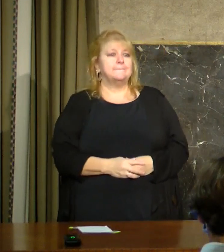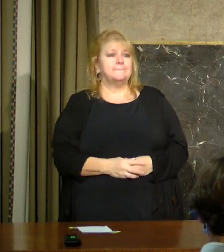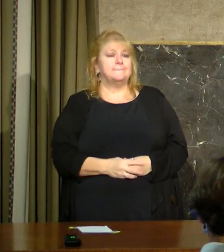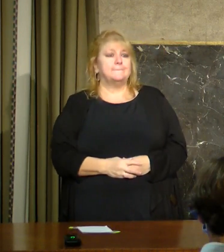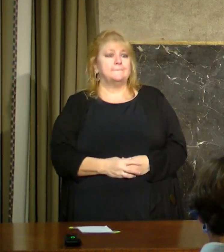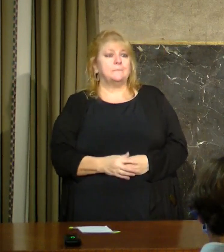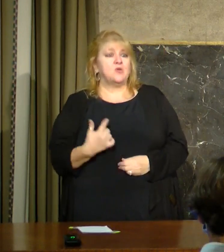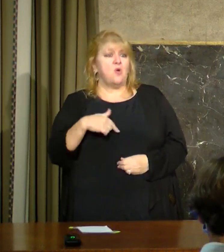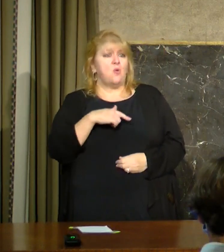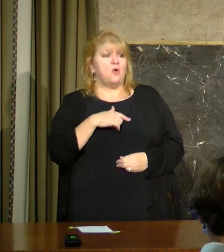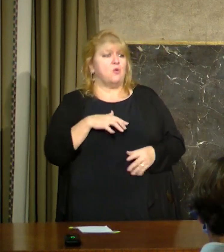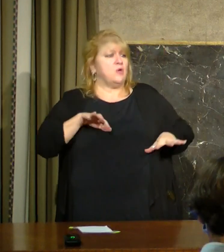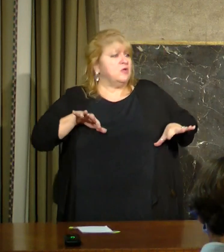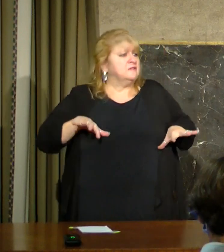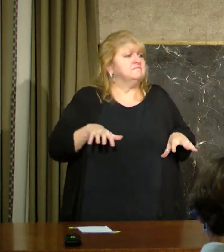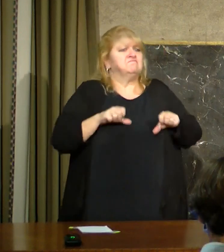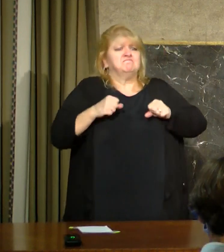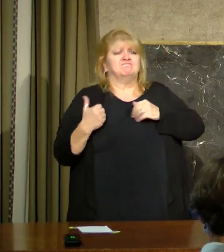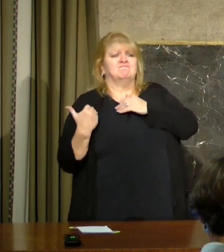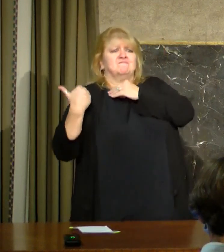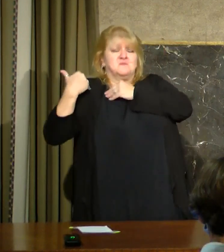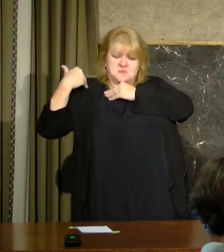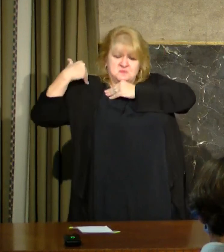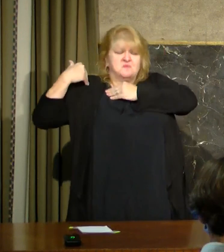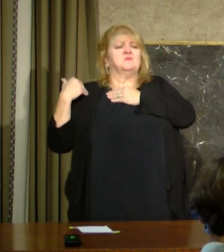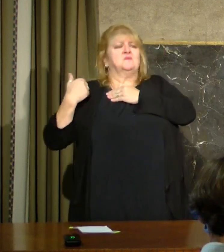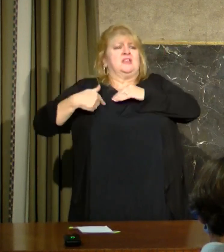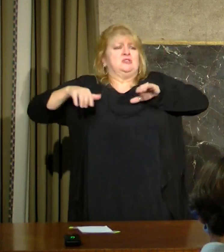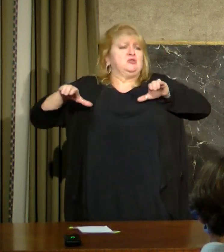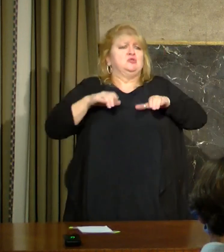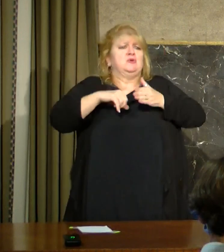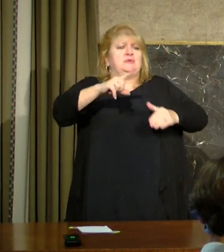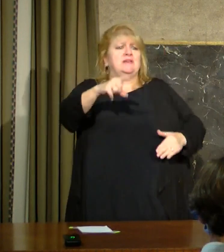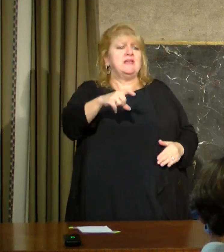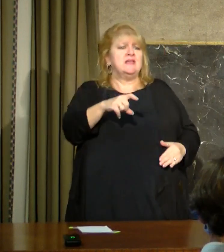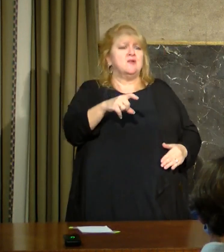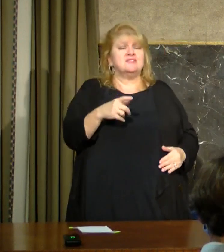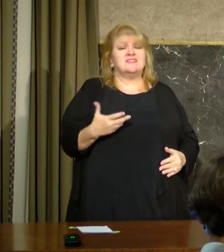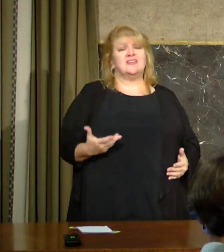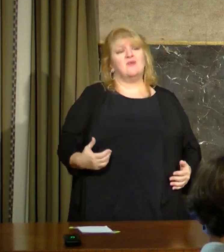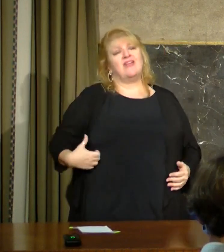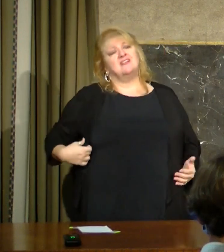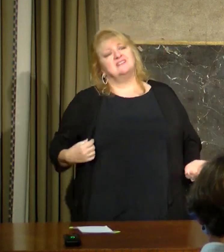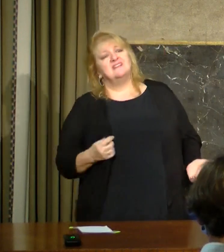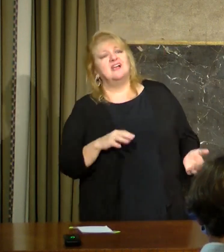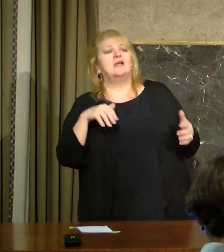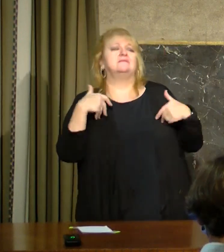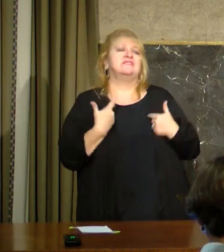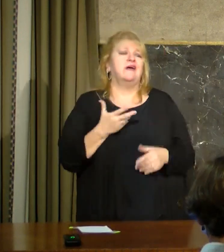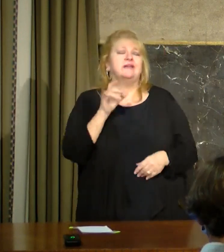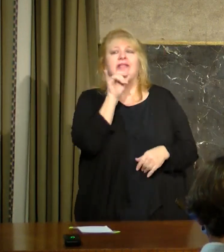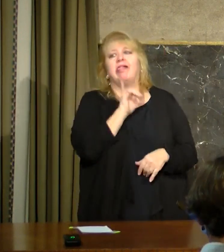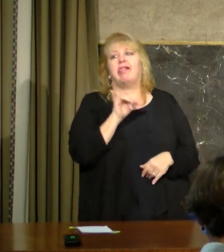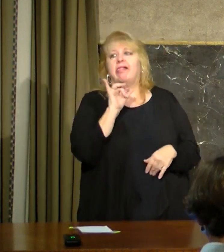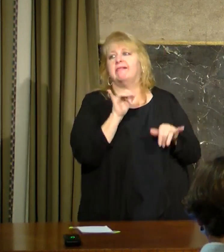Are we going to rise to the challenge and do what's required? Or are we just going to say, well, you know, I'm tired of that.